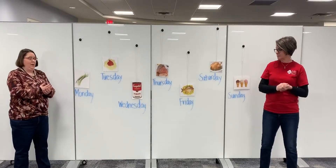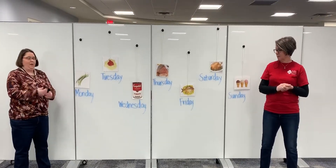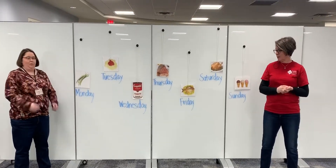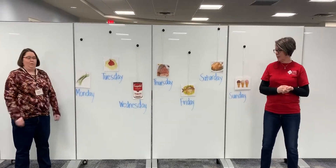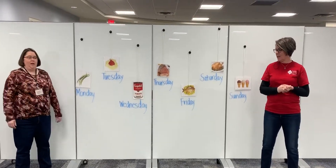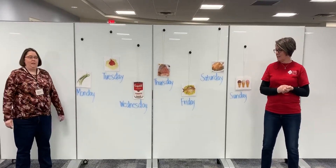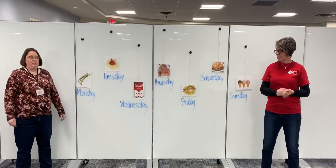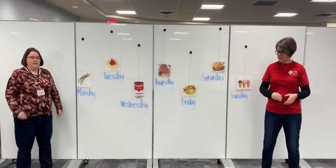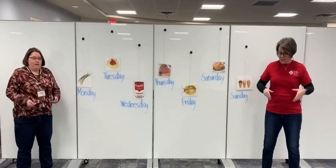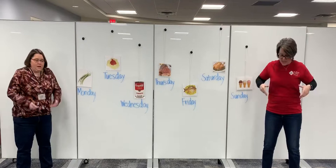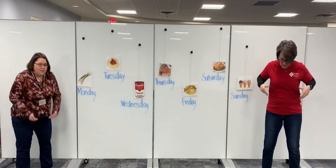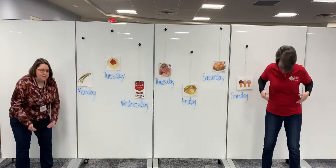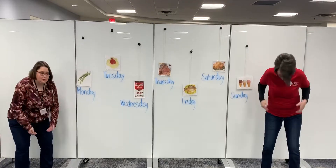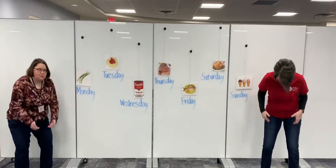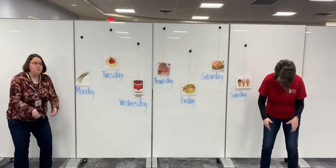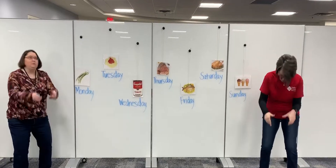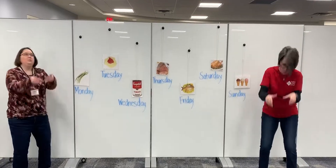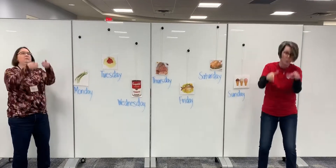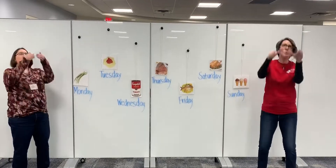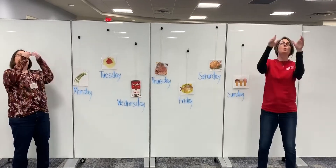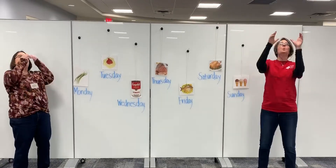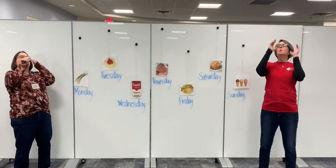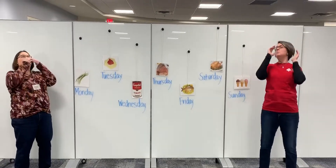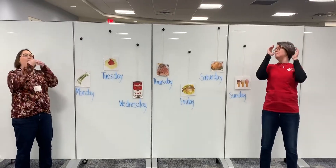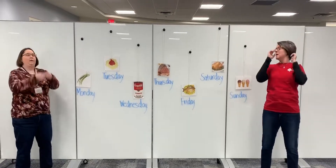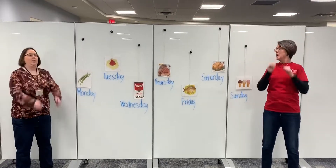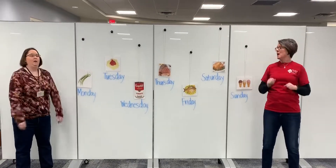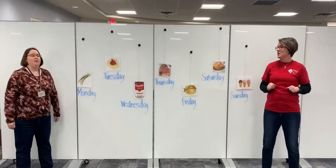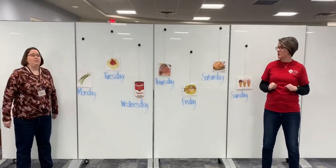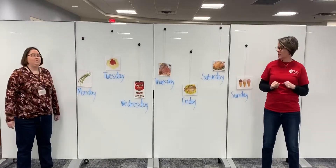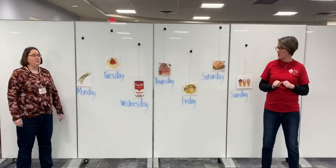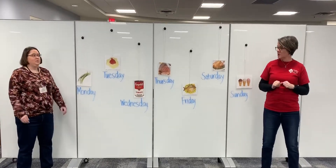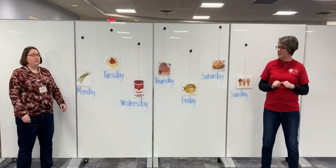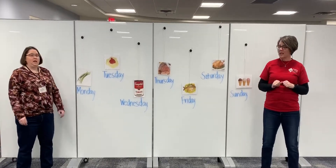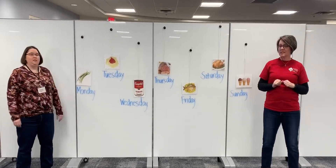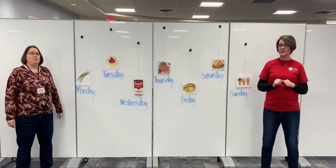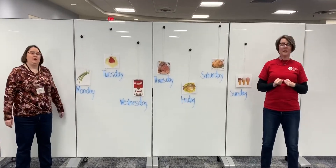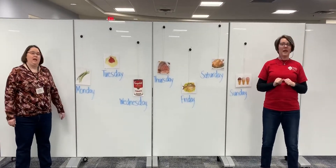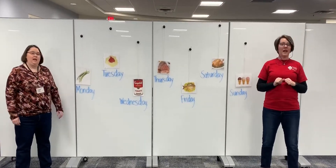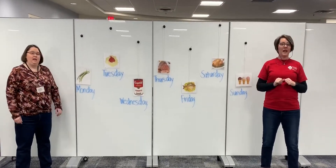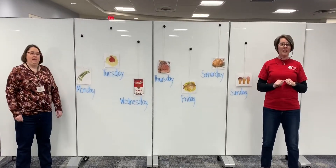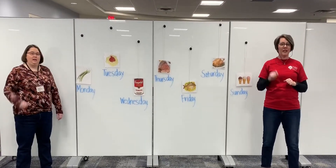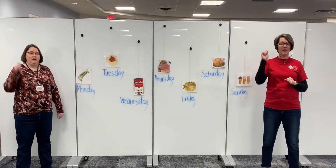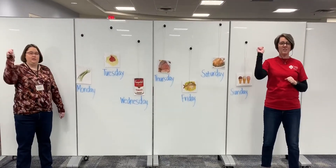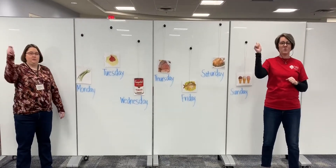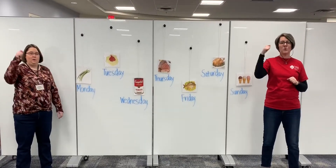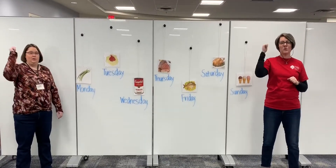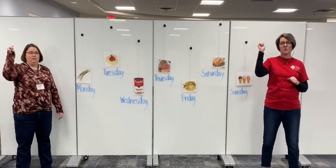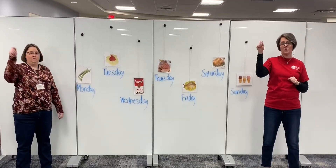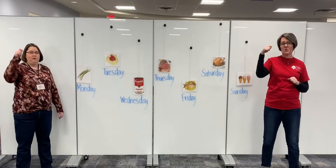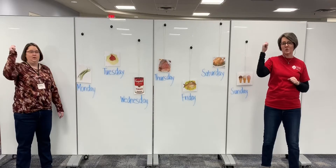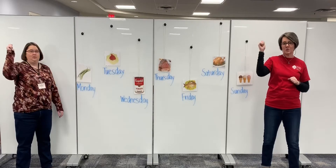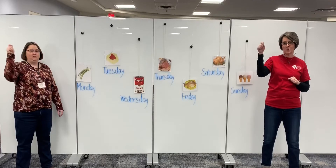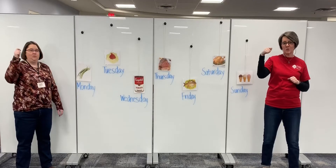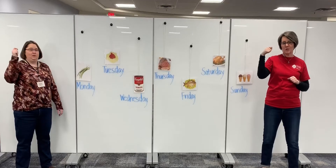Wednesday, soup. Tuesday spaghetti. Twirl, twirl, twirl.